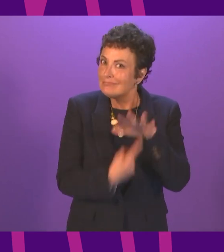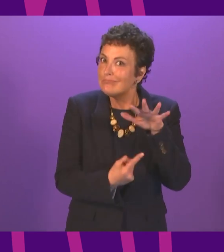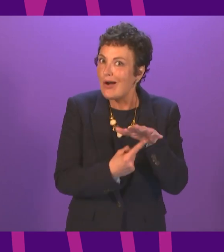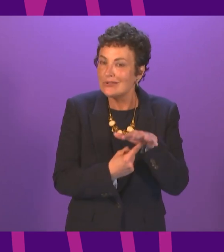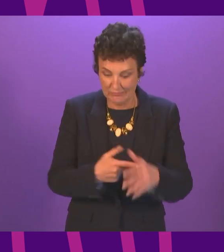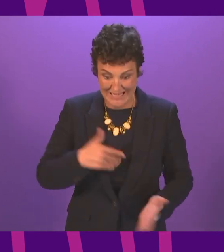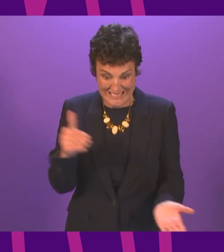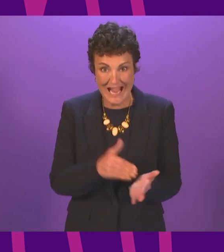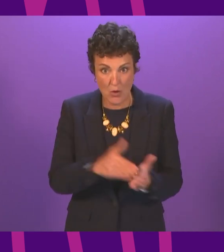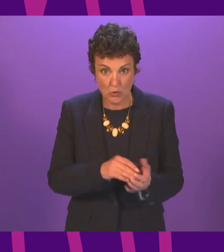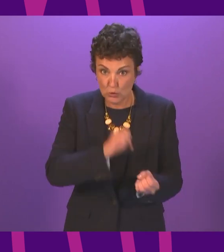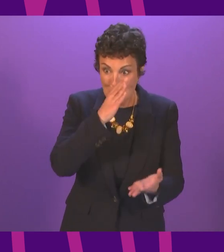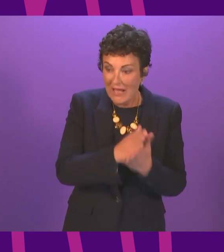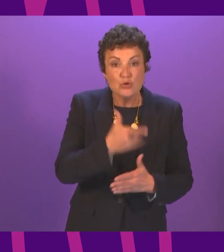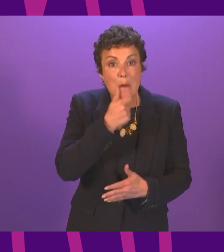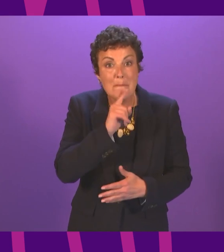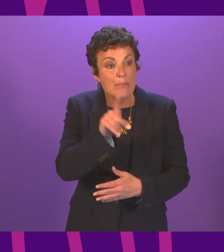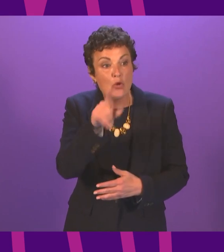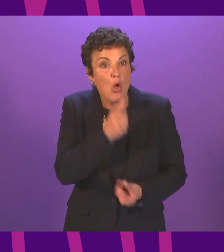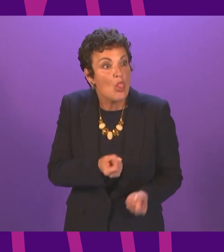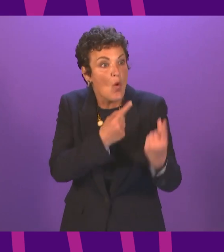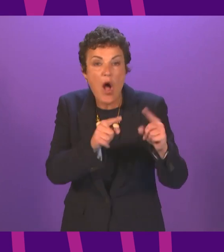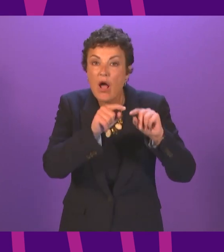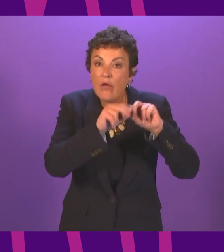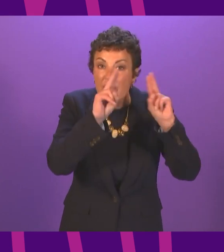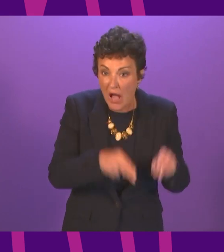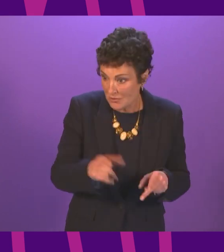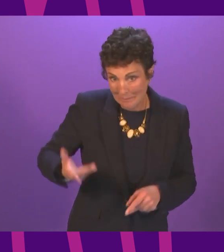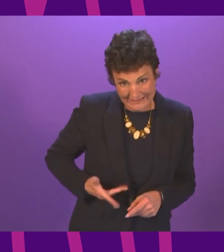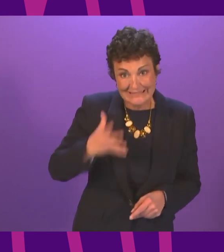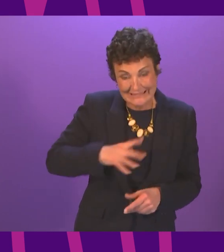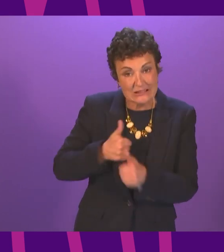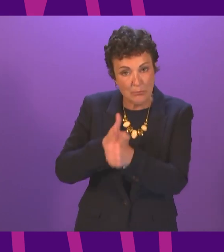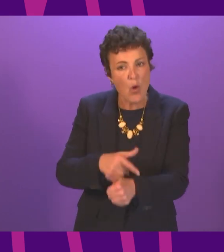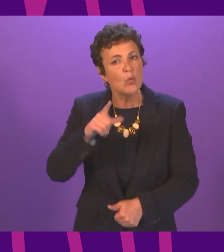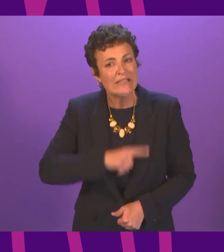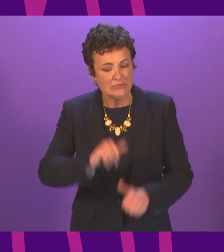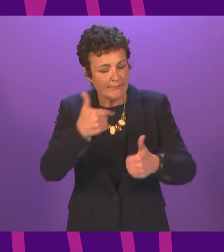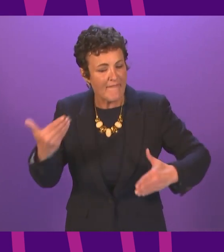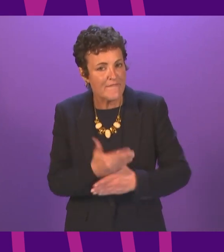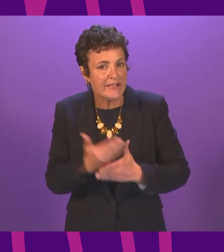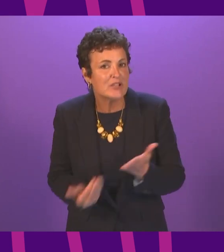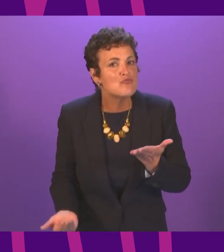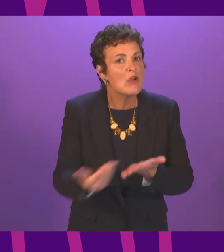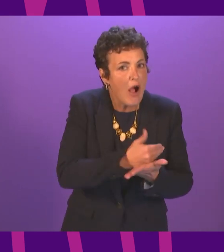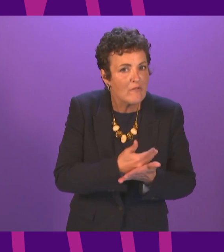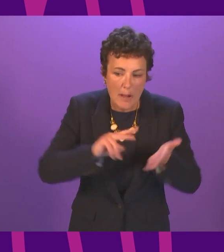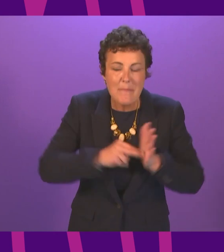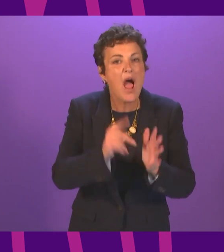priority it means acting now to prevent unfair evictions businesses need more support too and we need an effective recovery plan for vital retail and